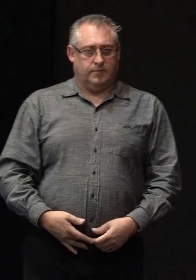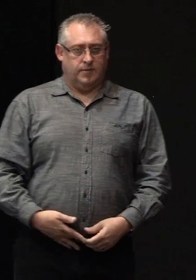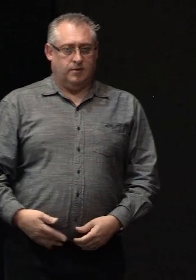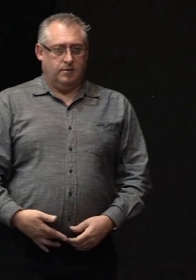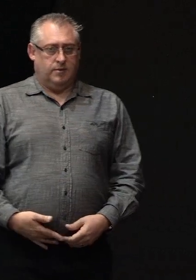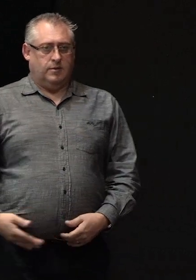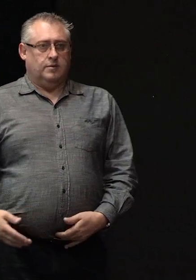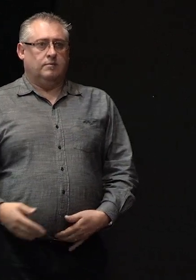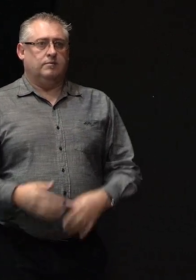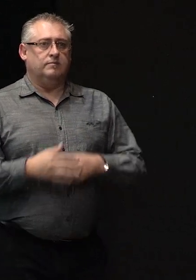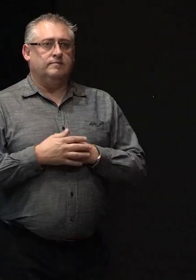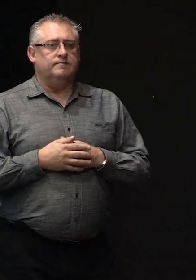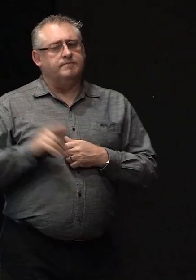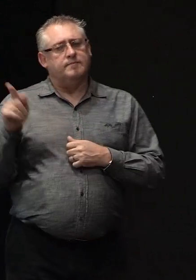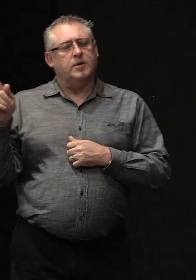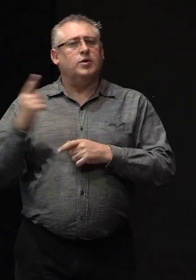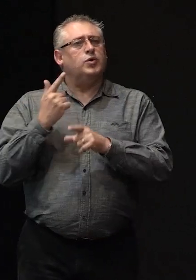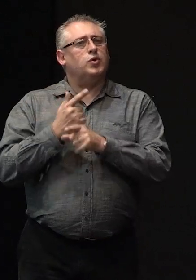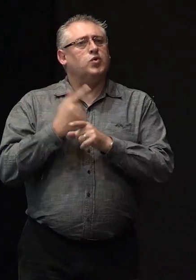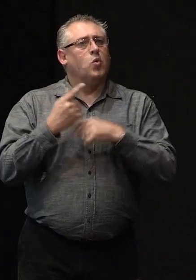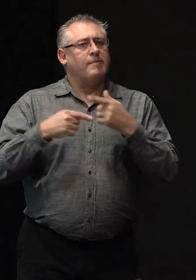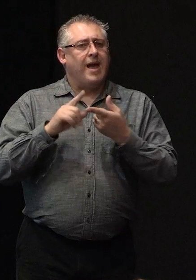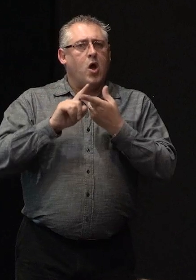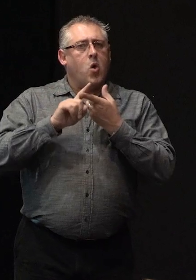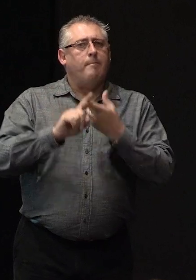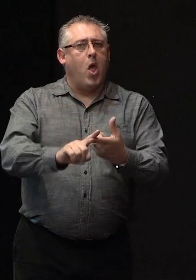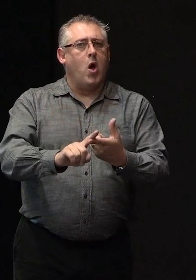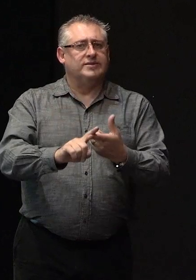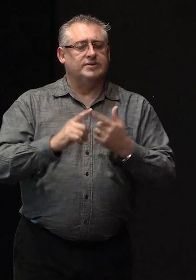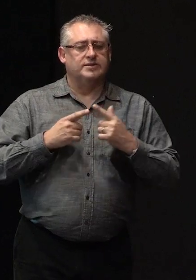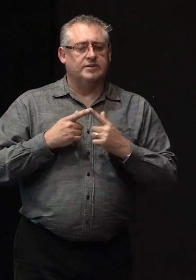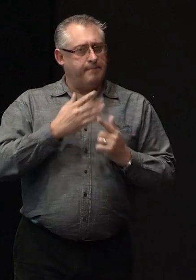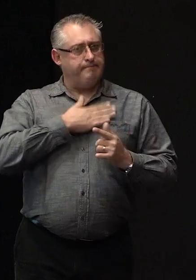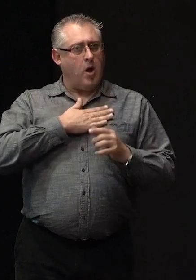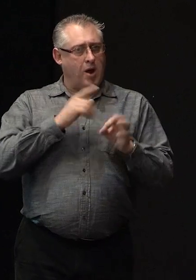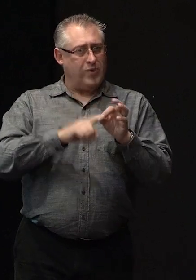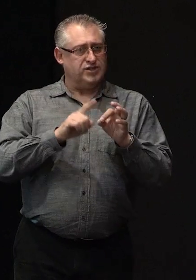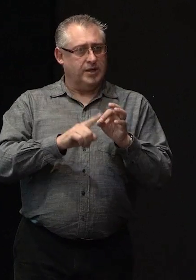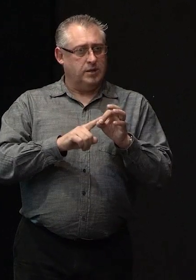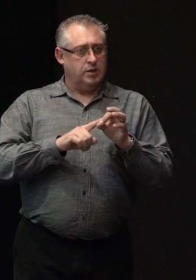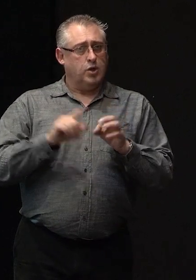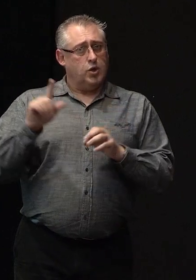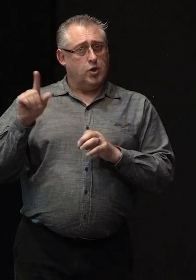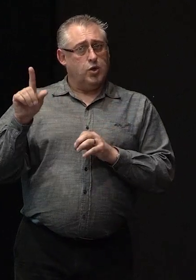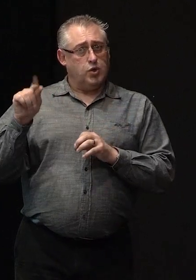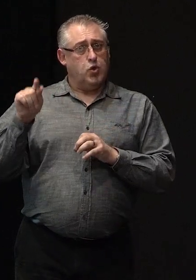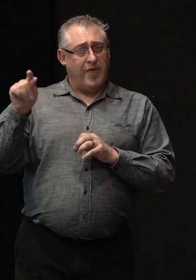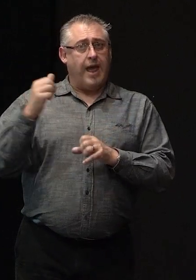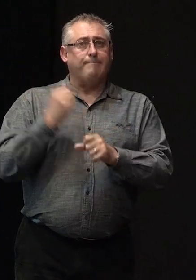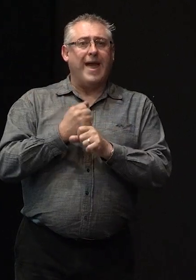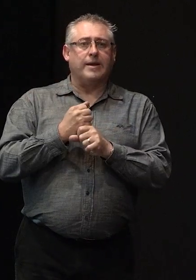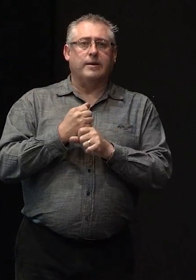mentioned about compliance my question is do they make progress checks